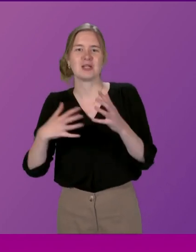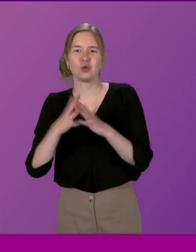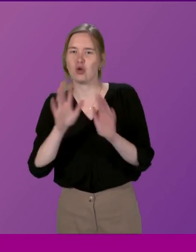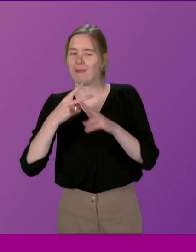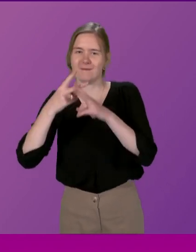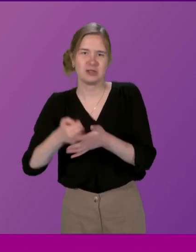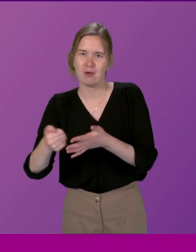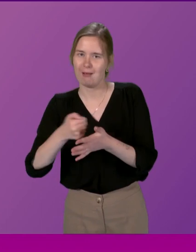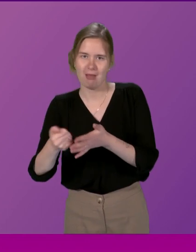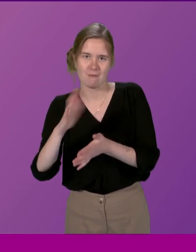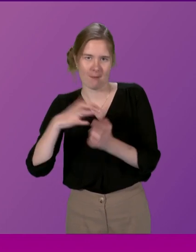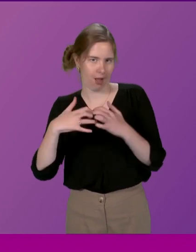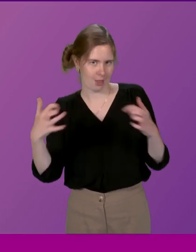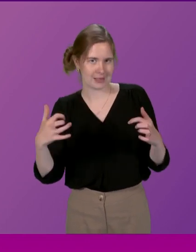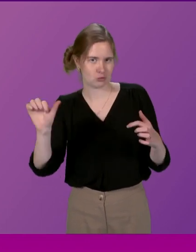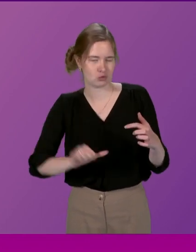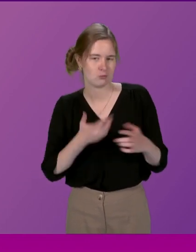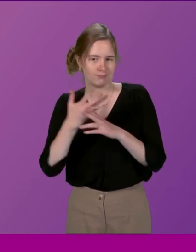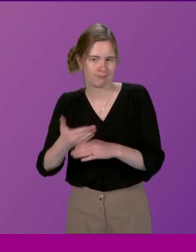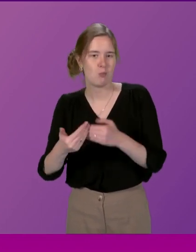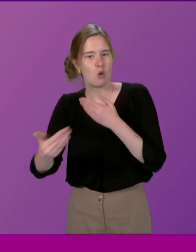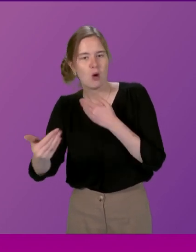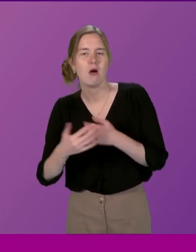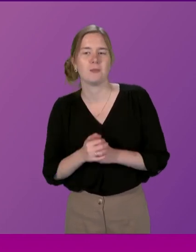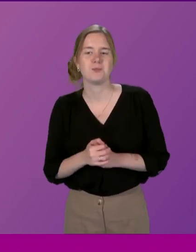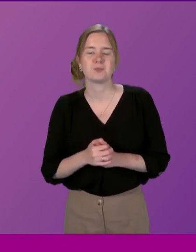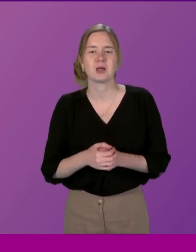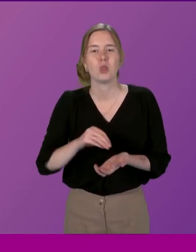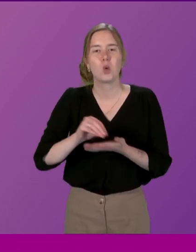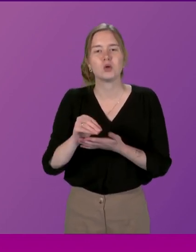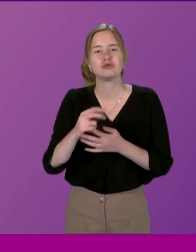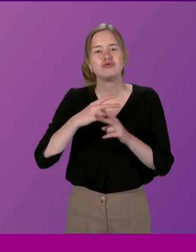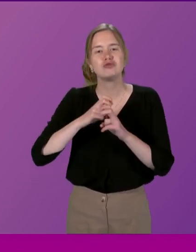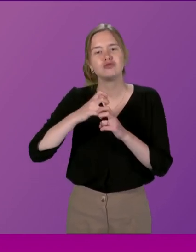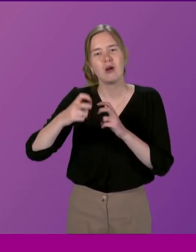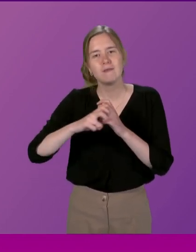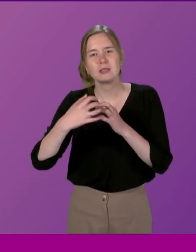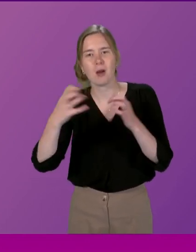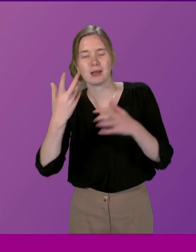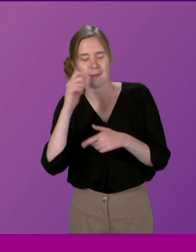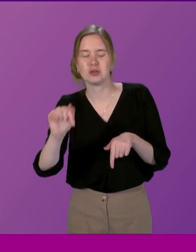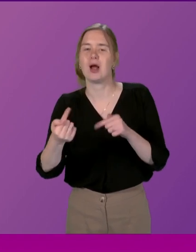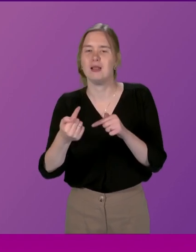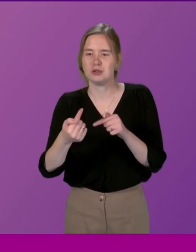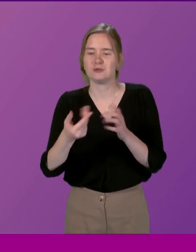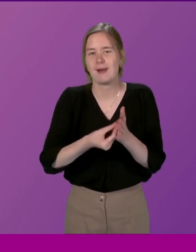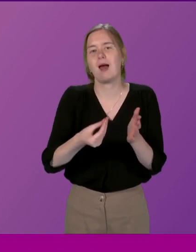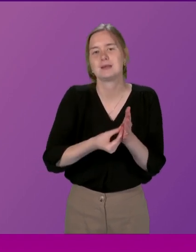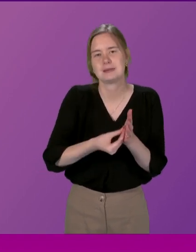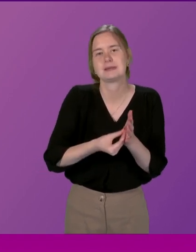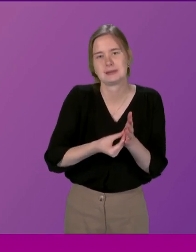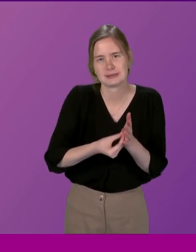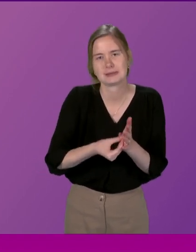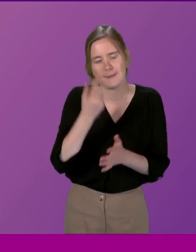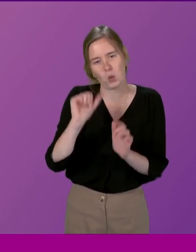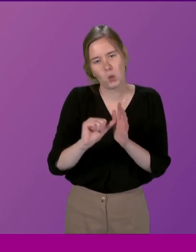visited so often by parliament committees the cost of travelling to parliament is certainly a challenge for some as Martin Whitfield was saying